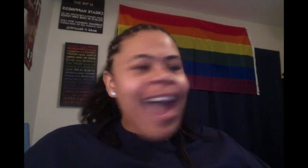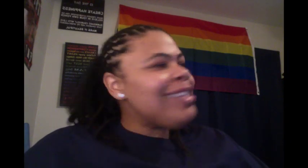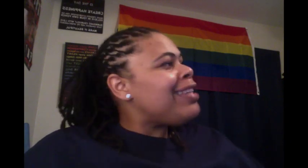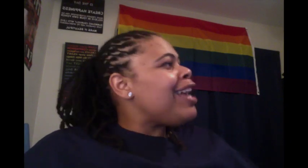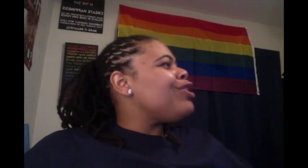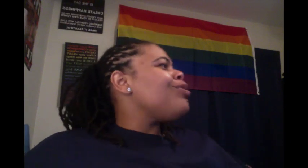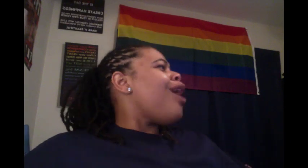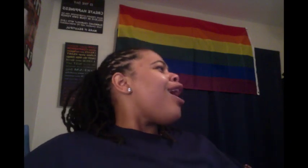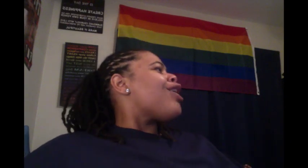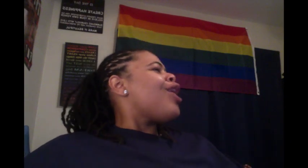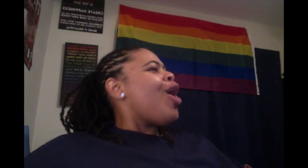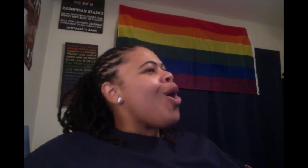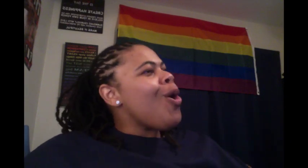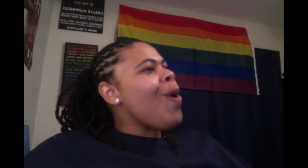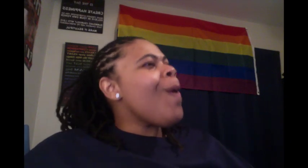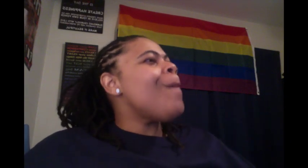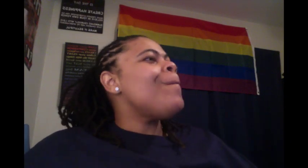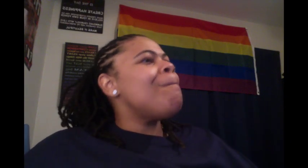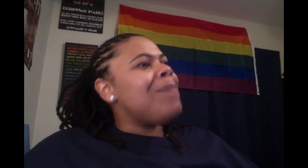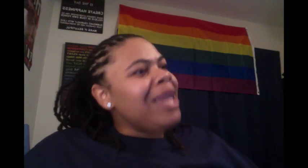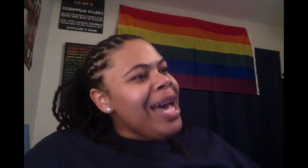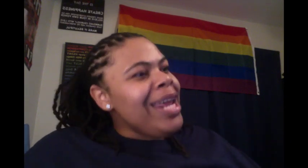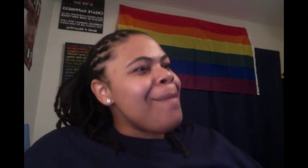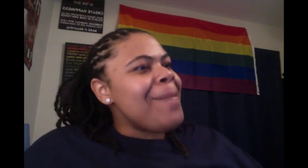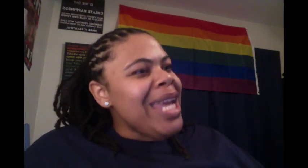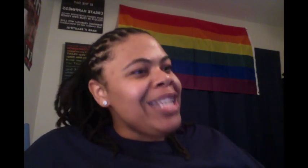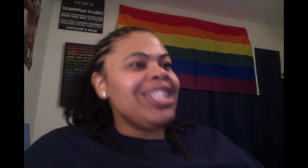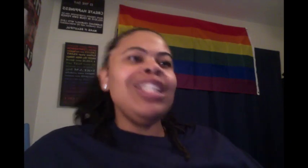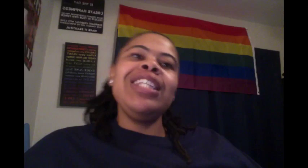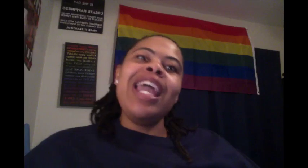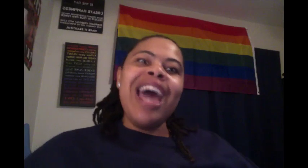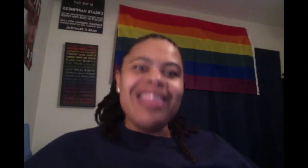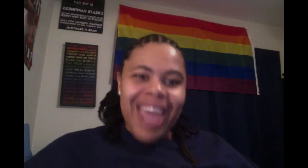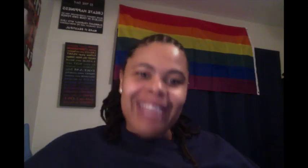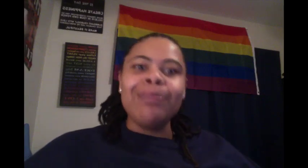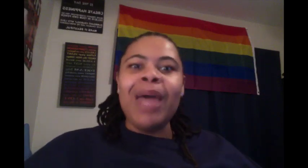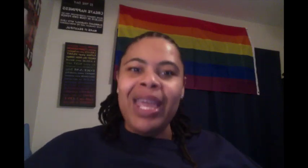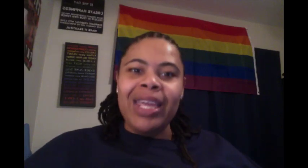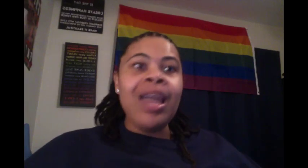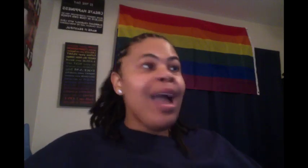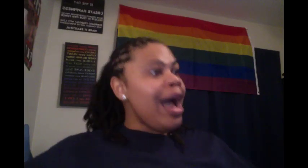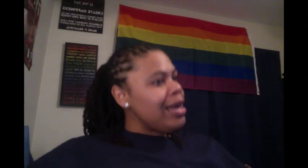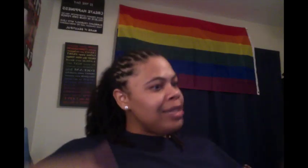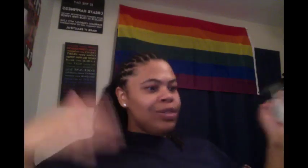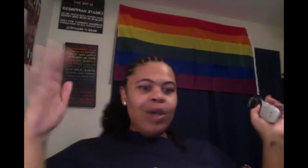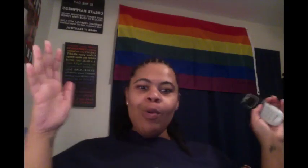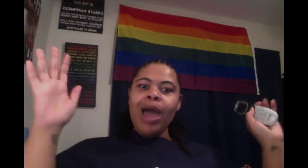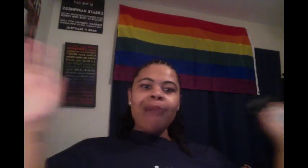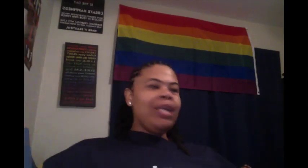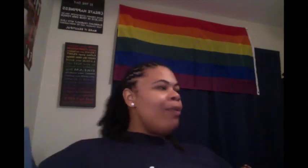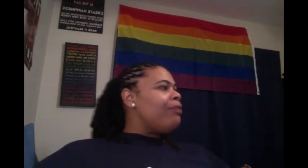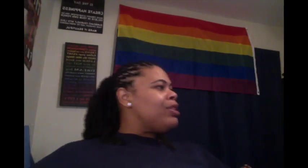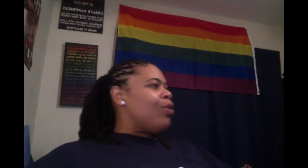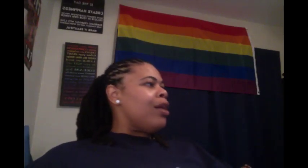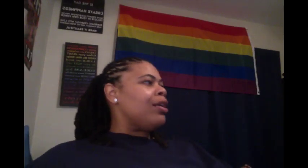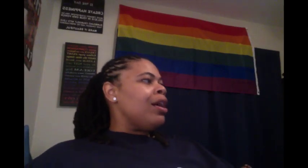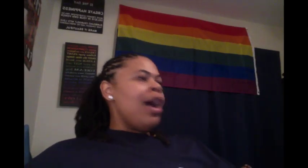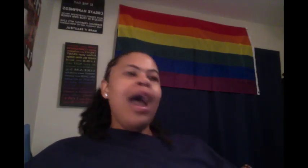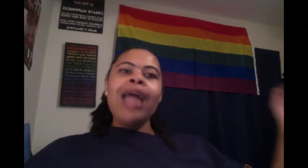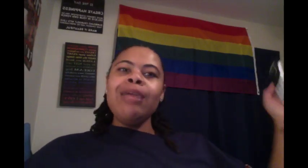I said, you are a cold-blooded bitch. She said, now, that's pain. I said, you know what? I'm done with Victoria. I am